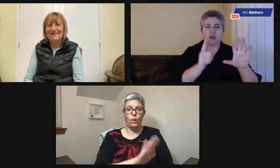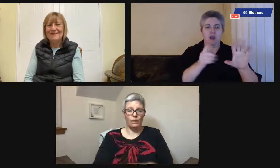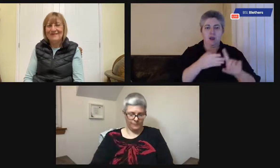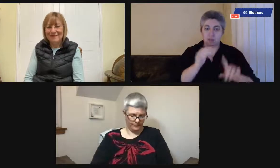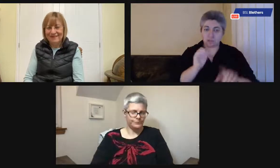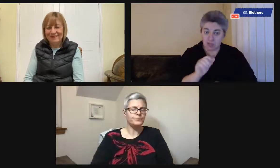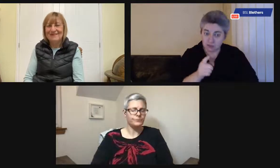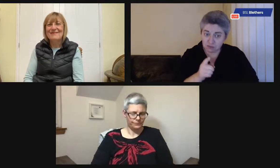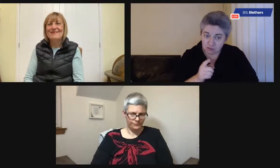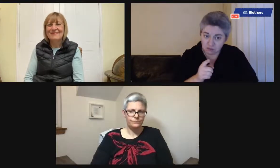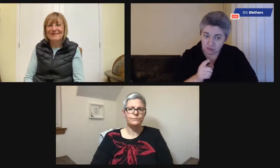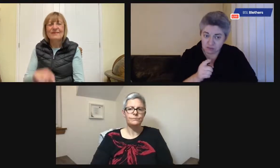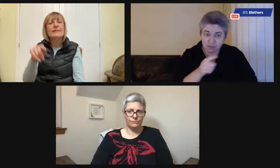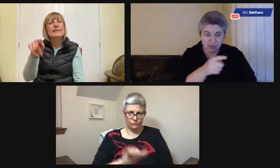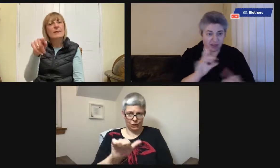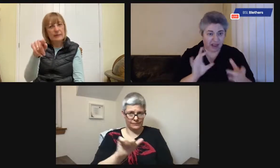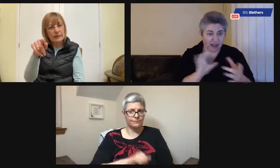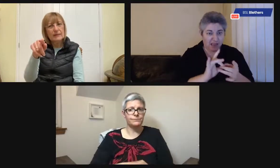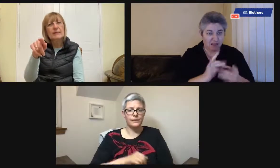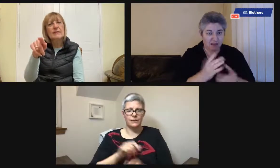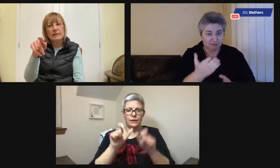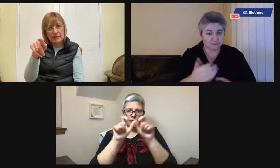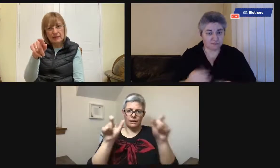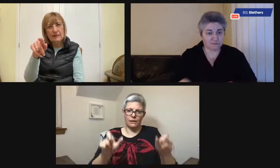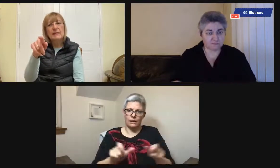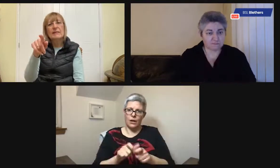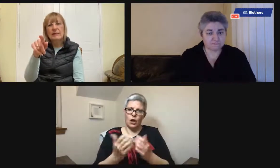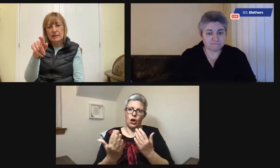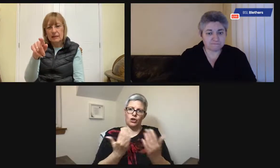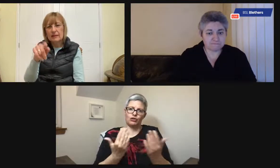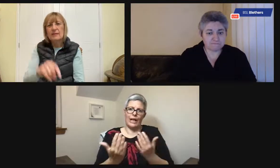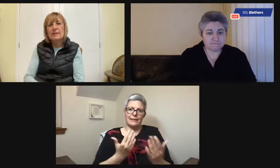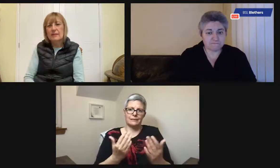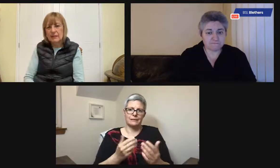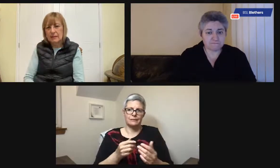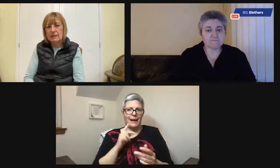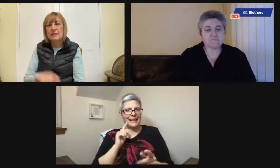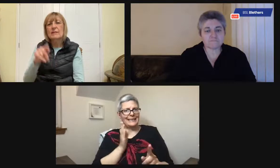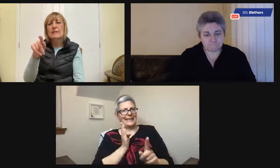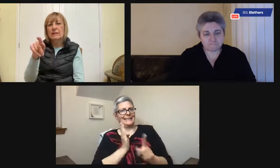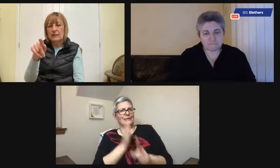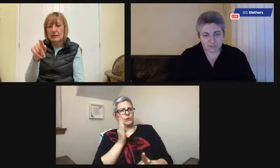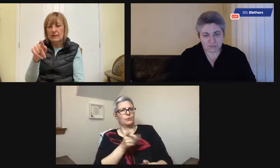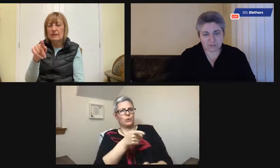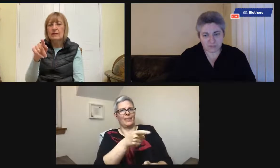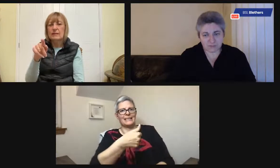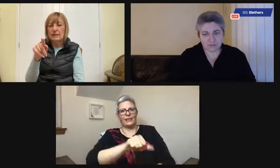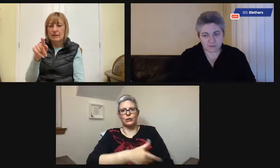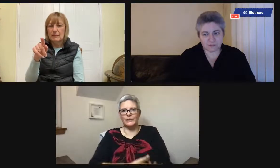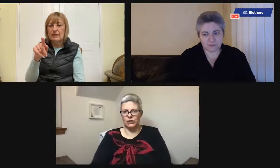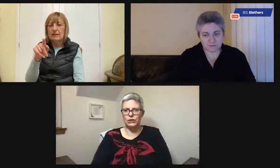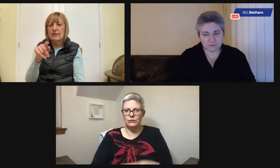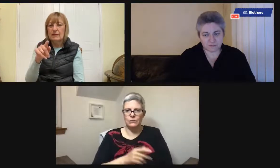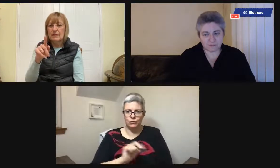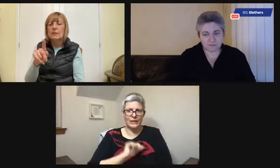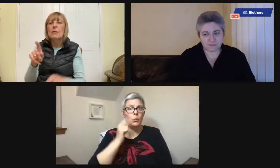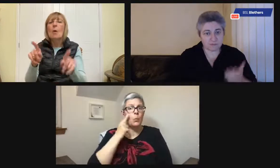you're trying to find a switch on the vast expanse of the wall. Yeah, some kind of border that